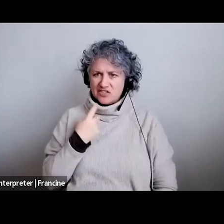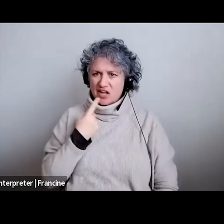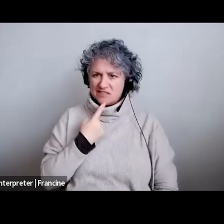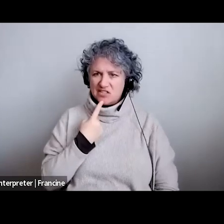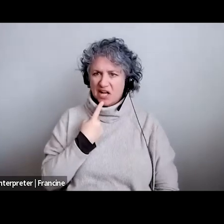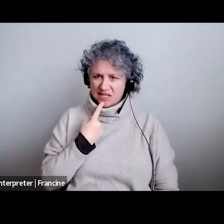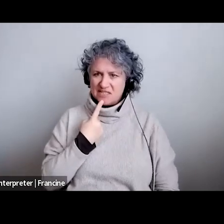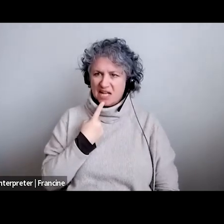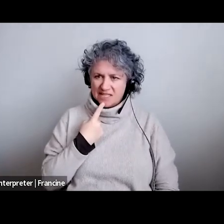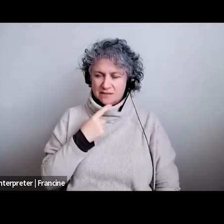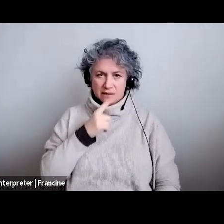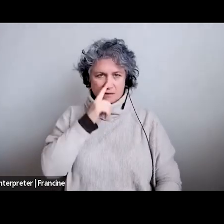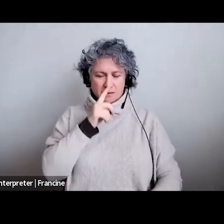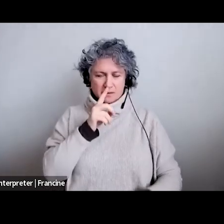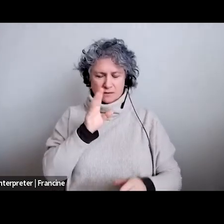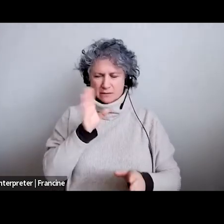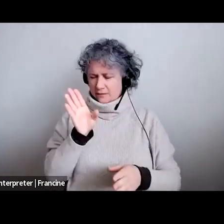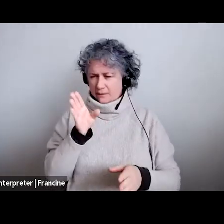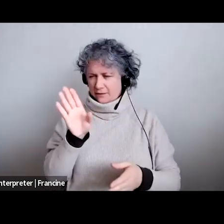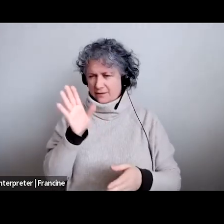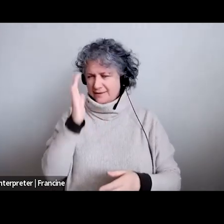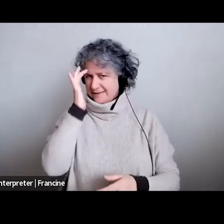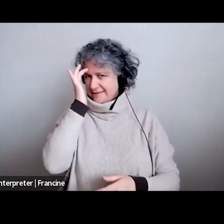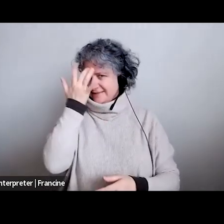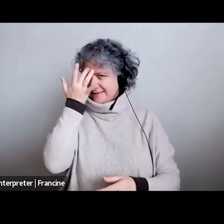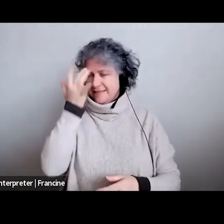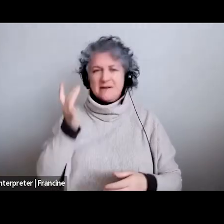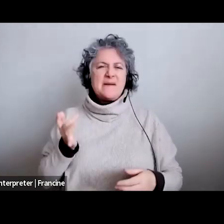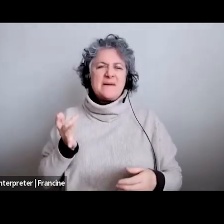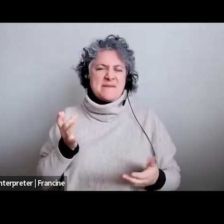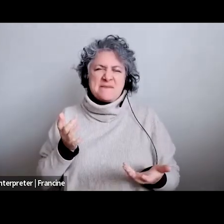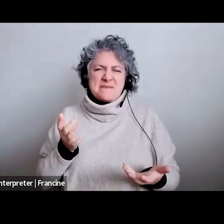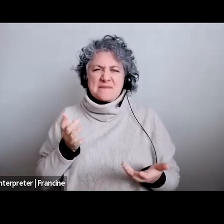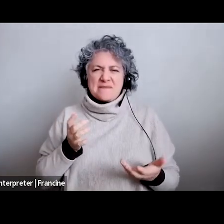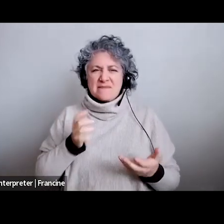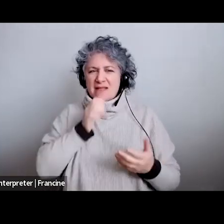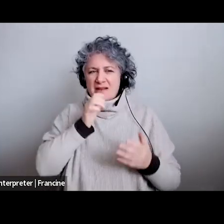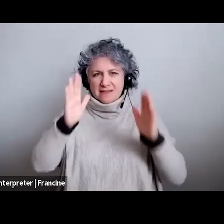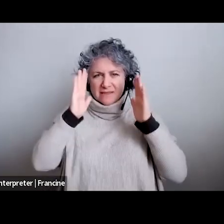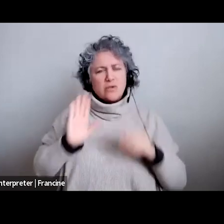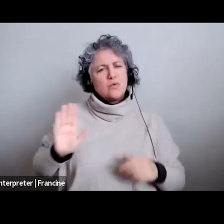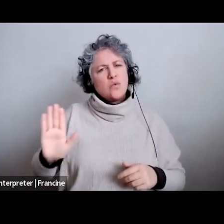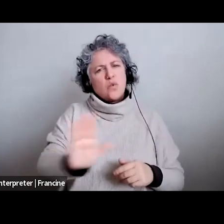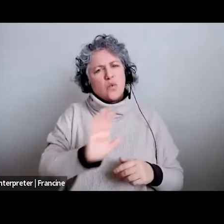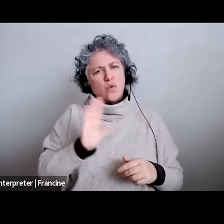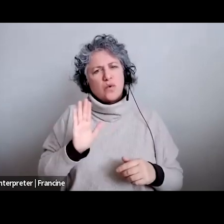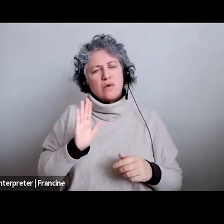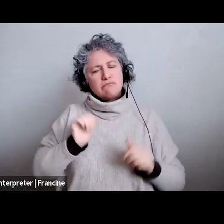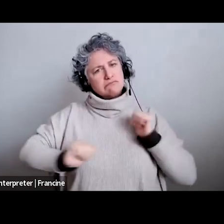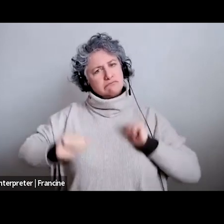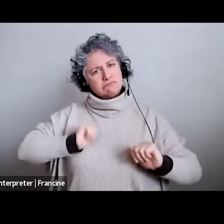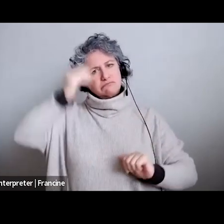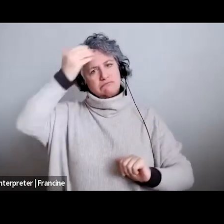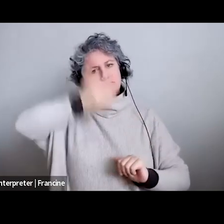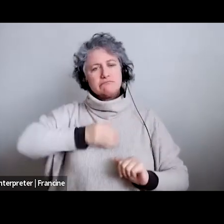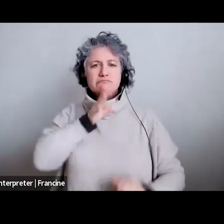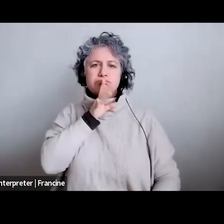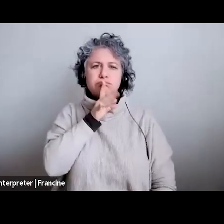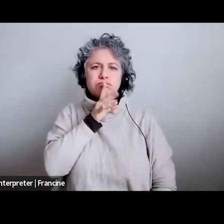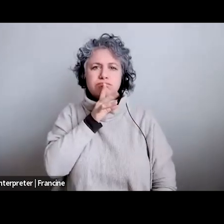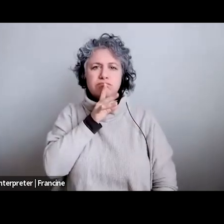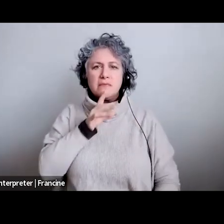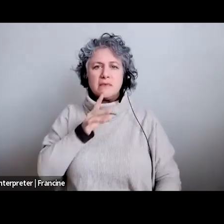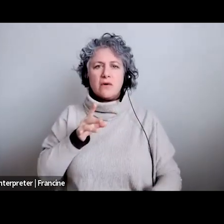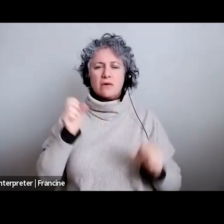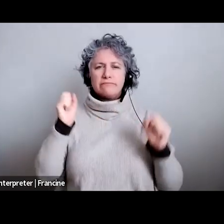that's a little disconcerting and it's distracting so you don't want to do anything that takes away from your performance because you're not going to be